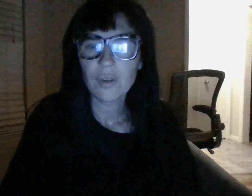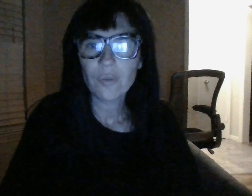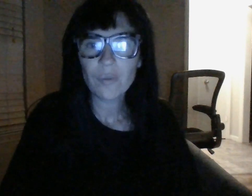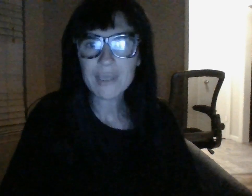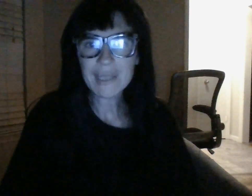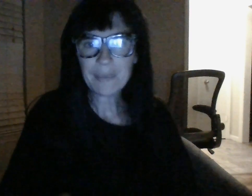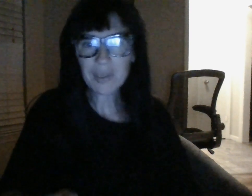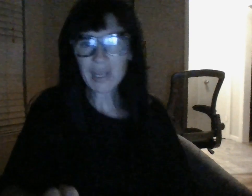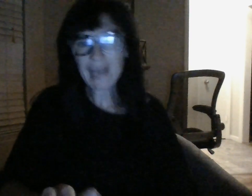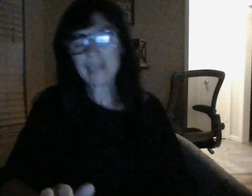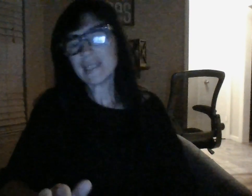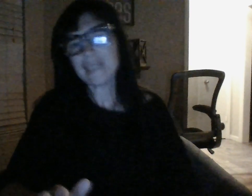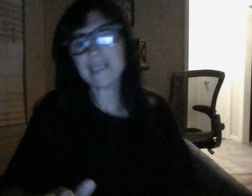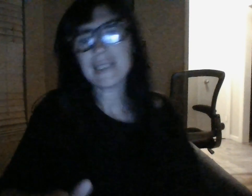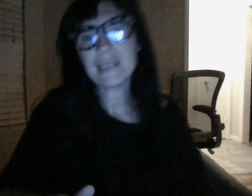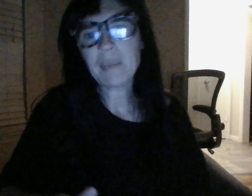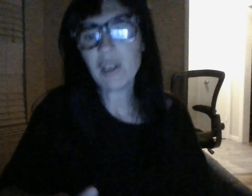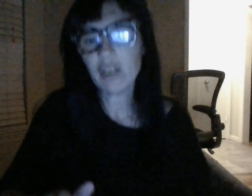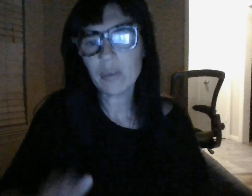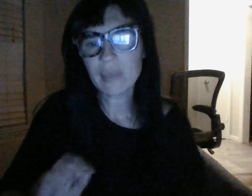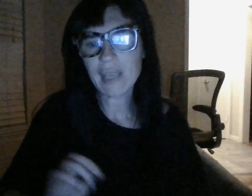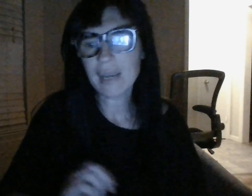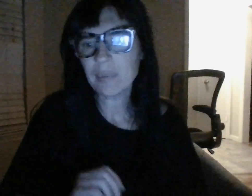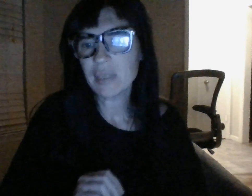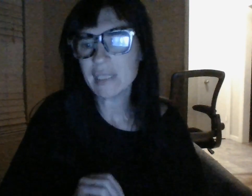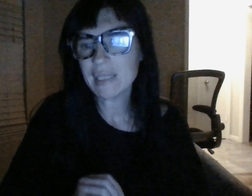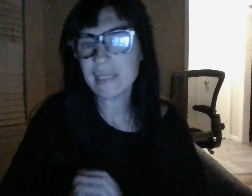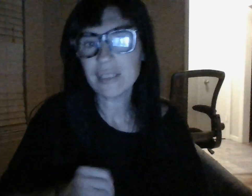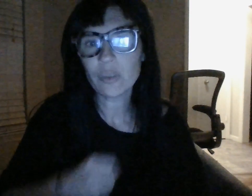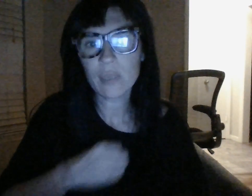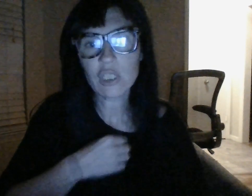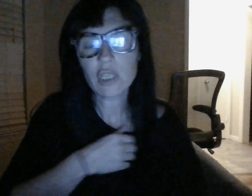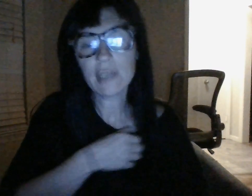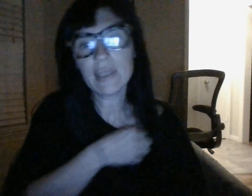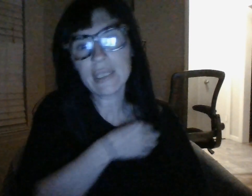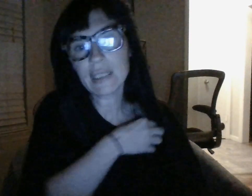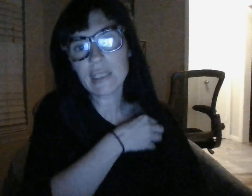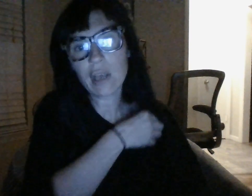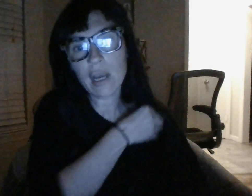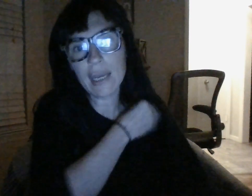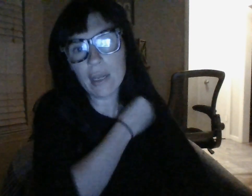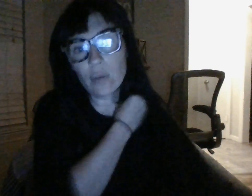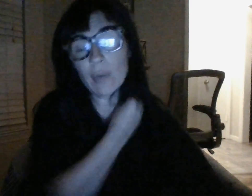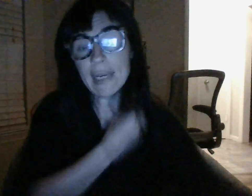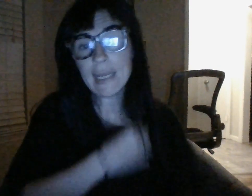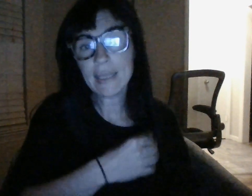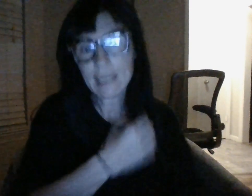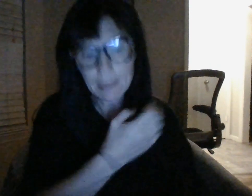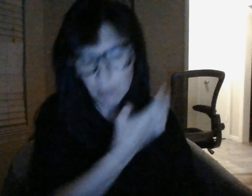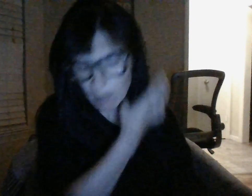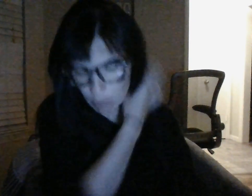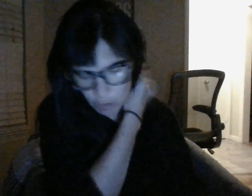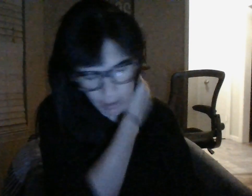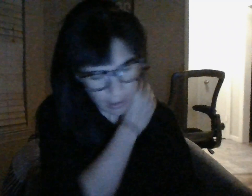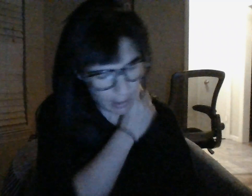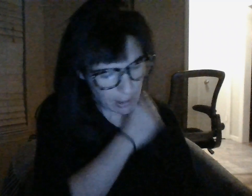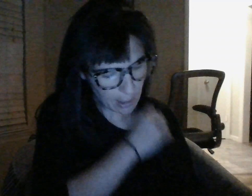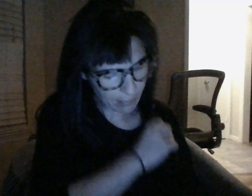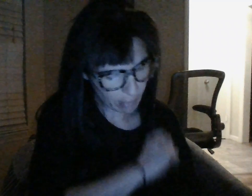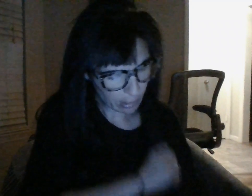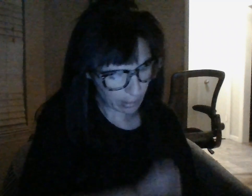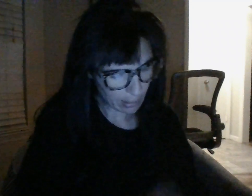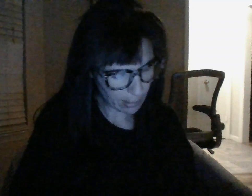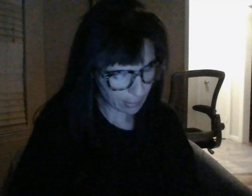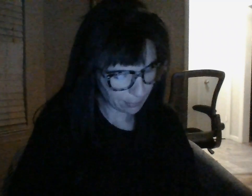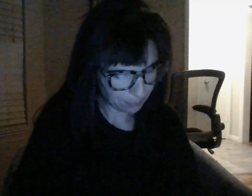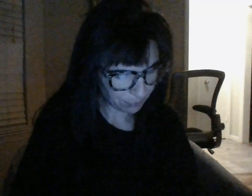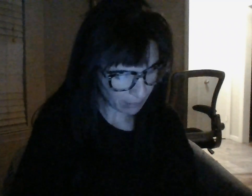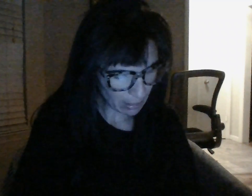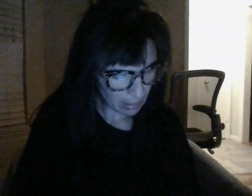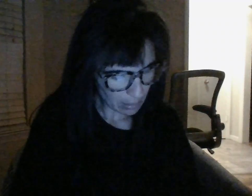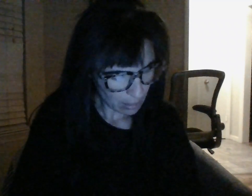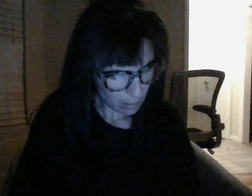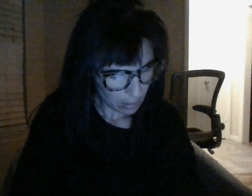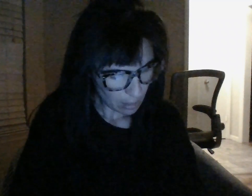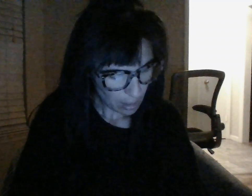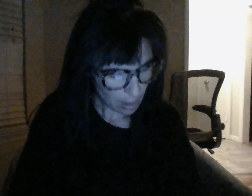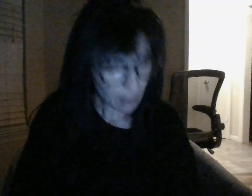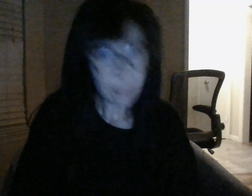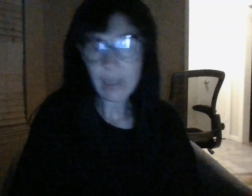what's up you guys this is mary with high priestess intuition this is not a reading this promotion of a um of